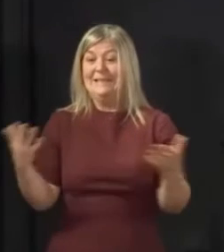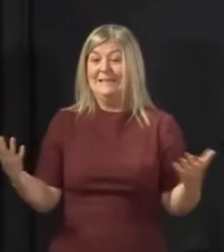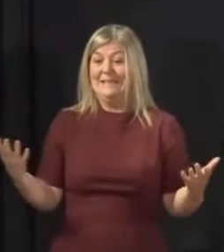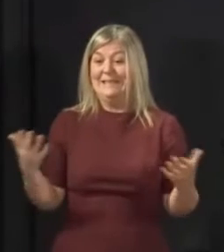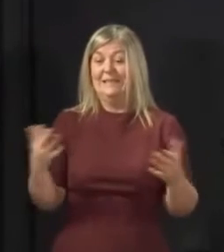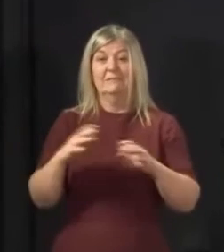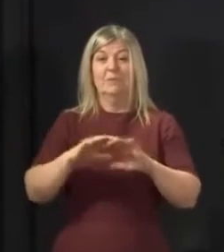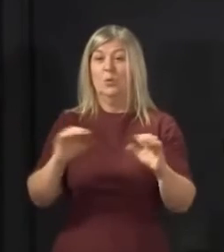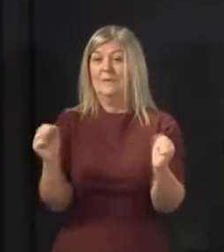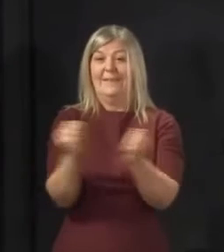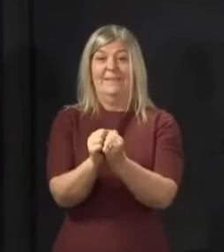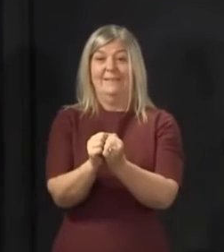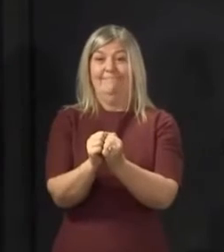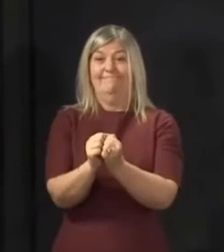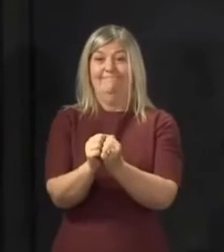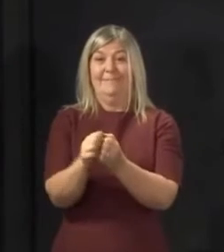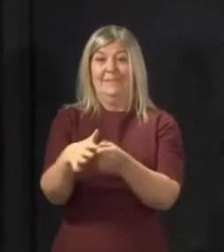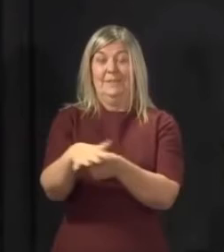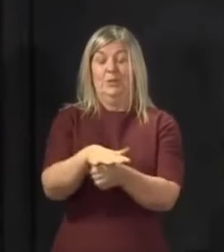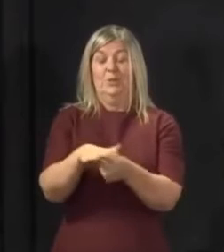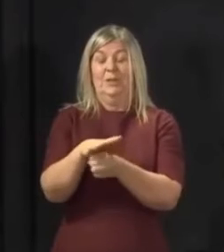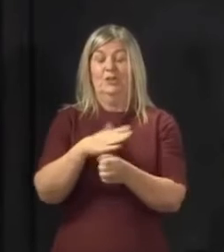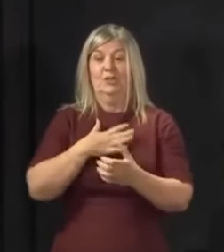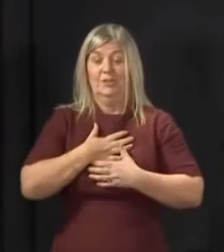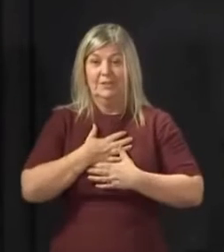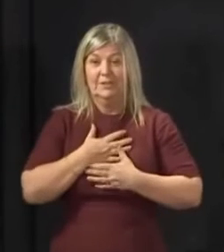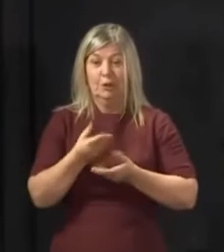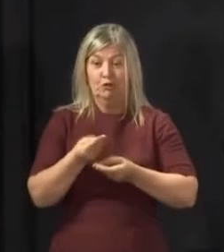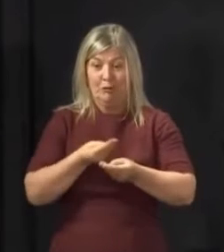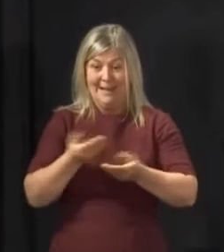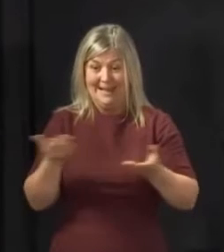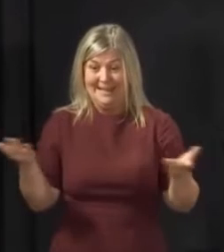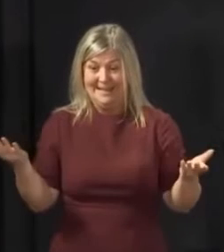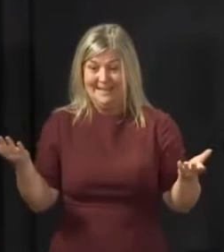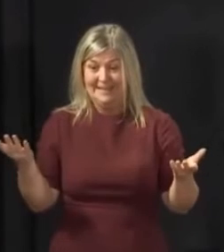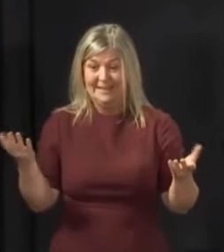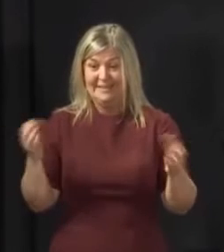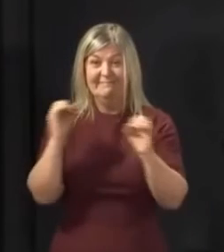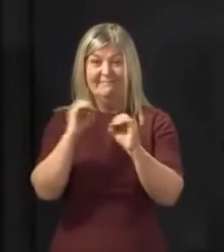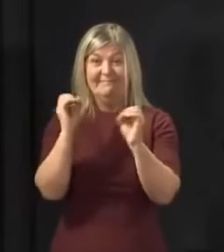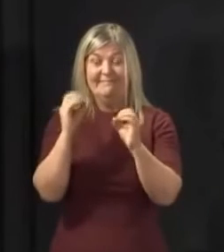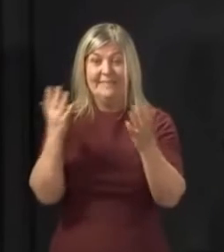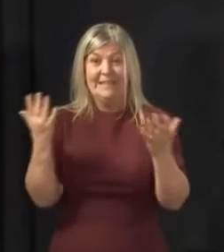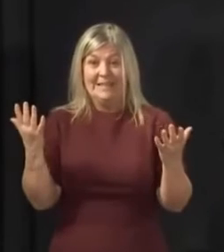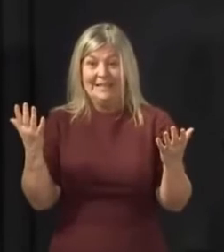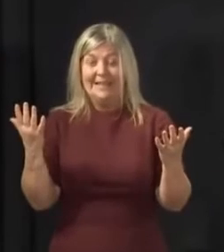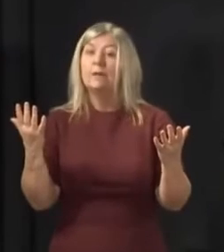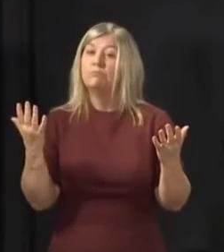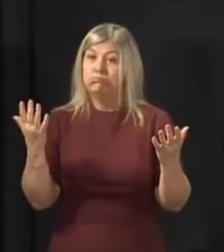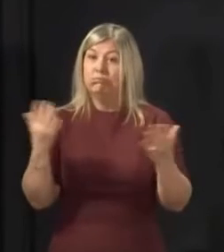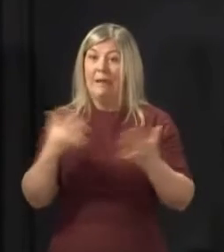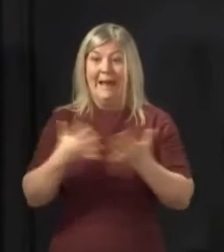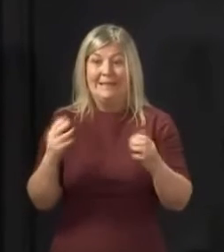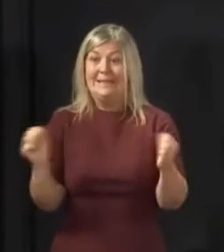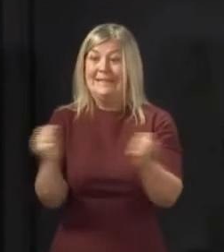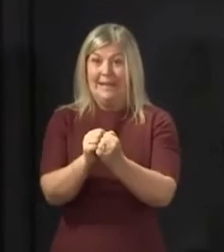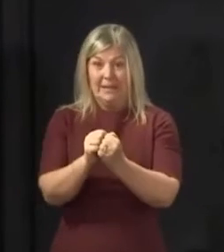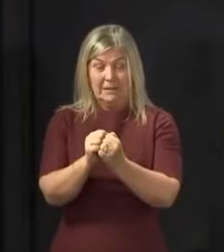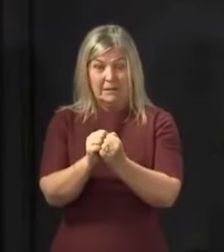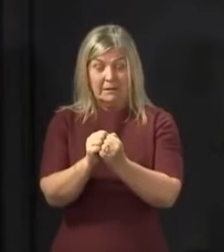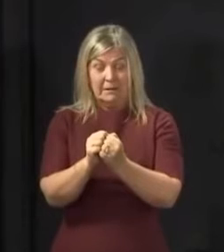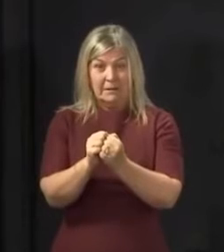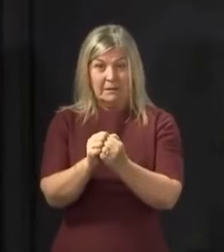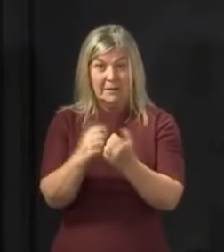and the European Union. Any trade deal that is likely to be agreed at this stage is going to be quite a bare bones